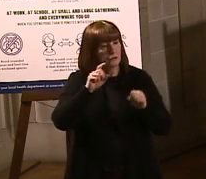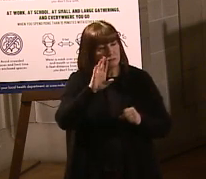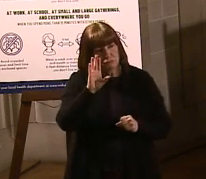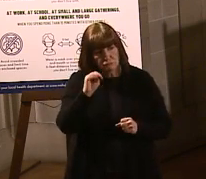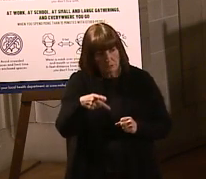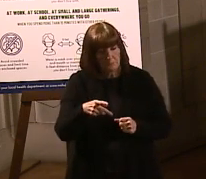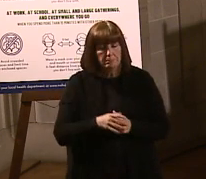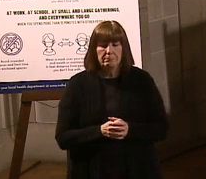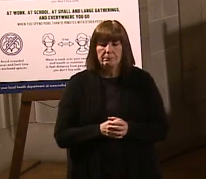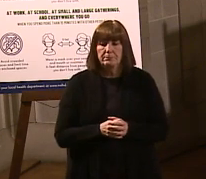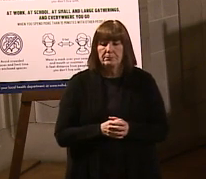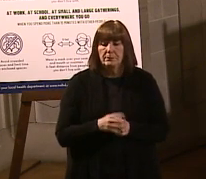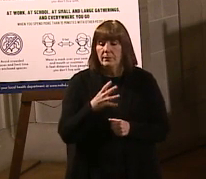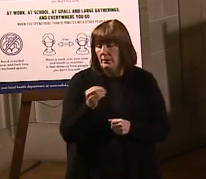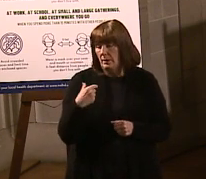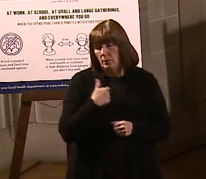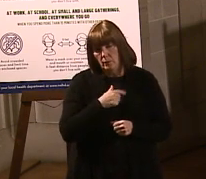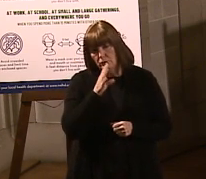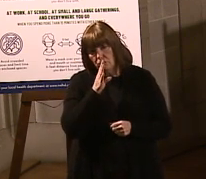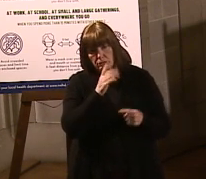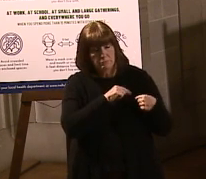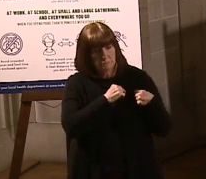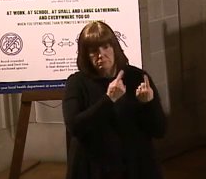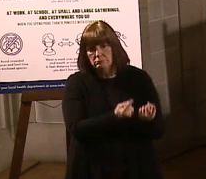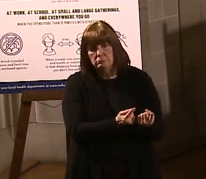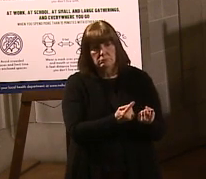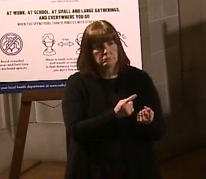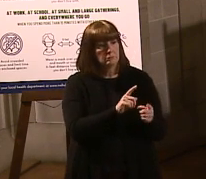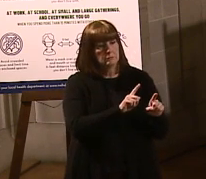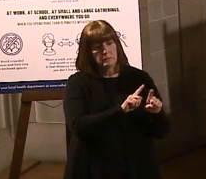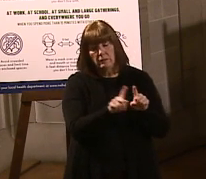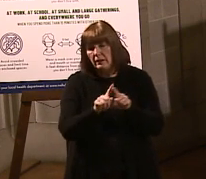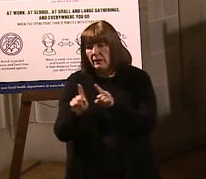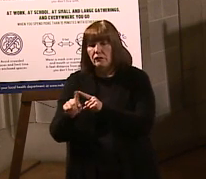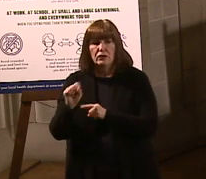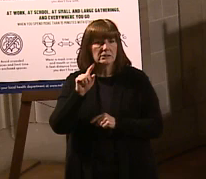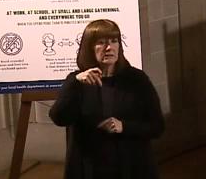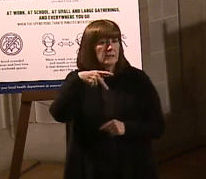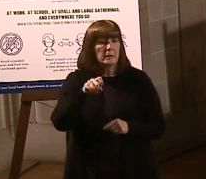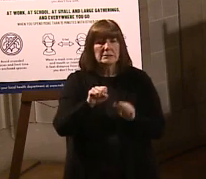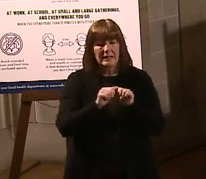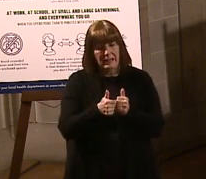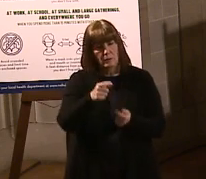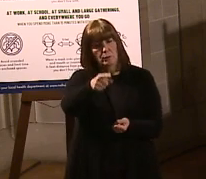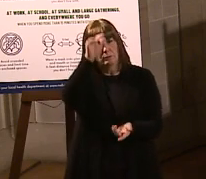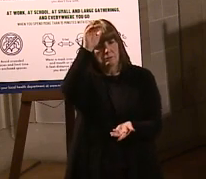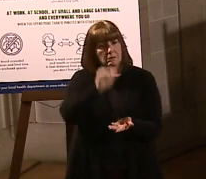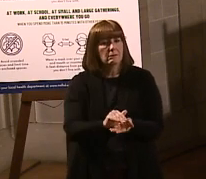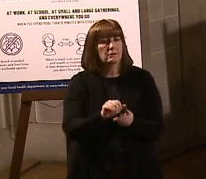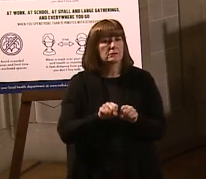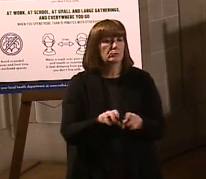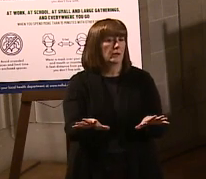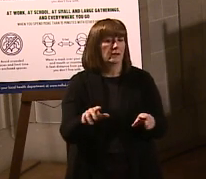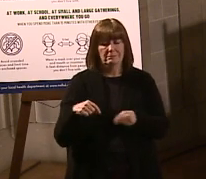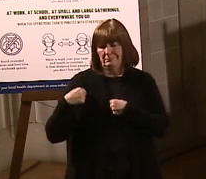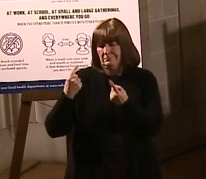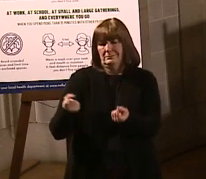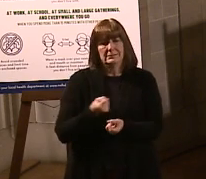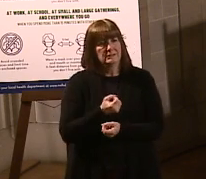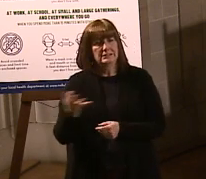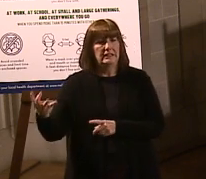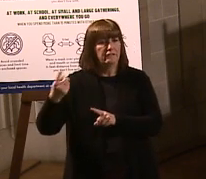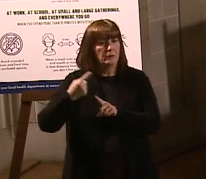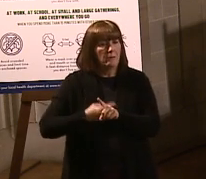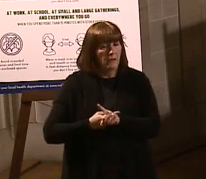And, of course, we've been talking about, you know, all the different steps you could take to slow down the spread of the virus here for many months. And as my